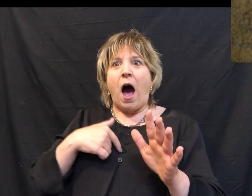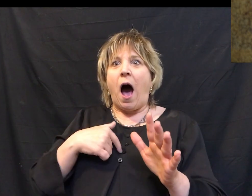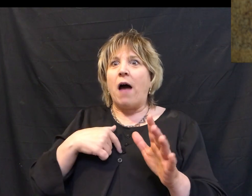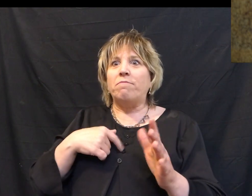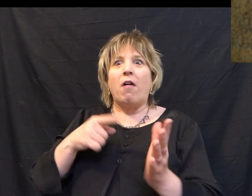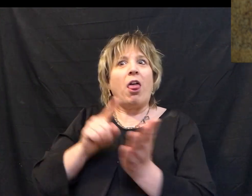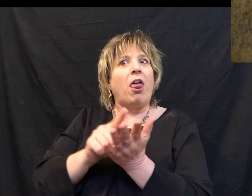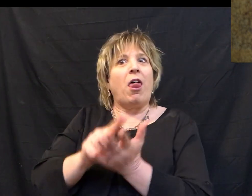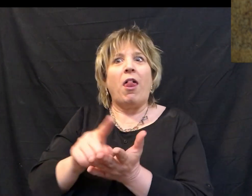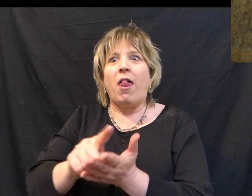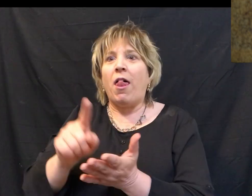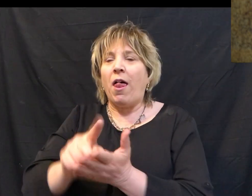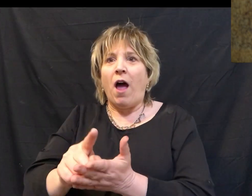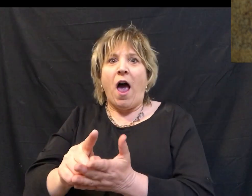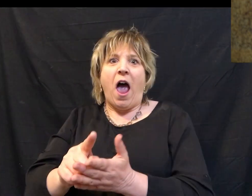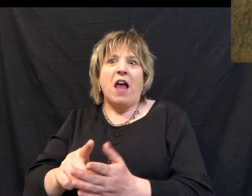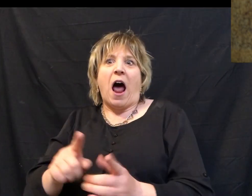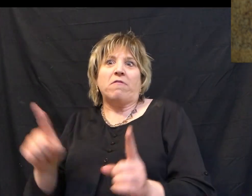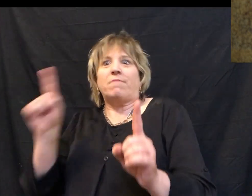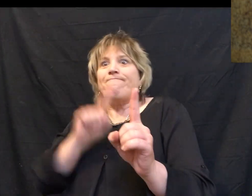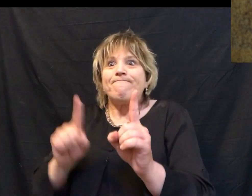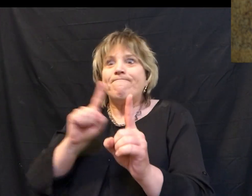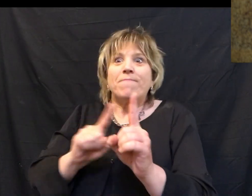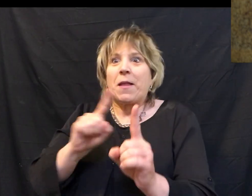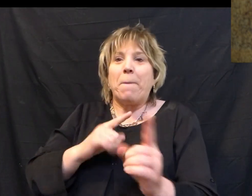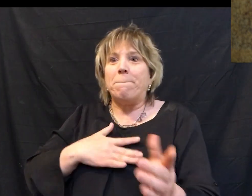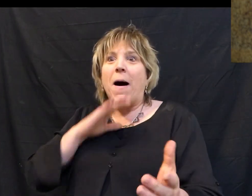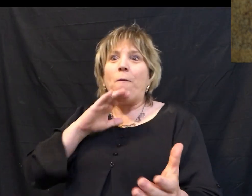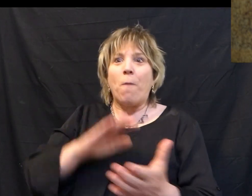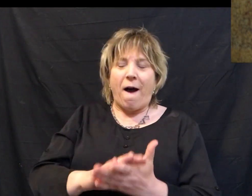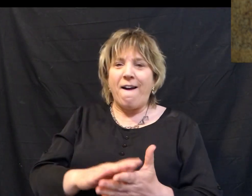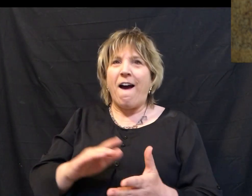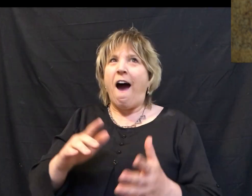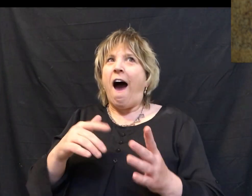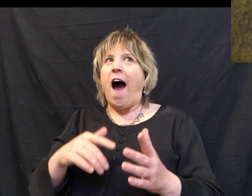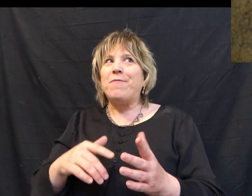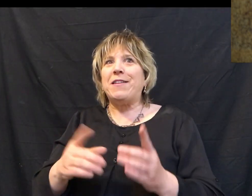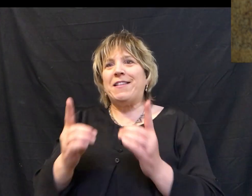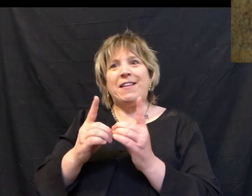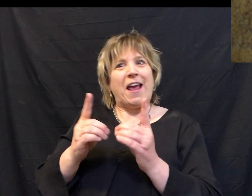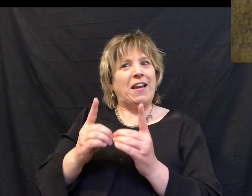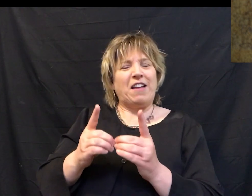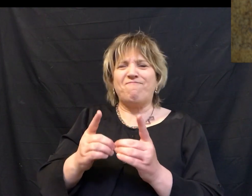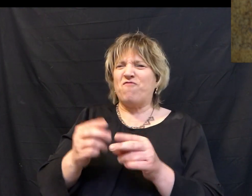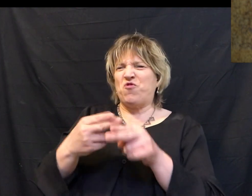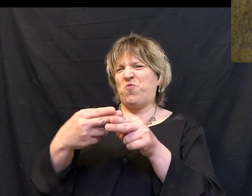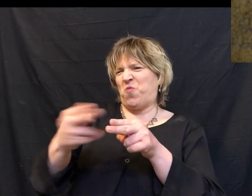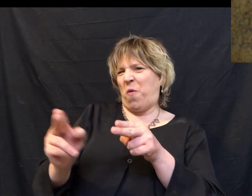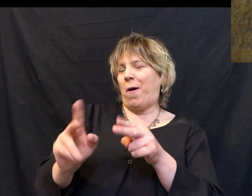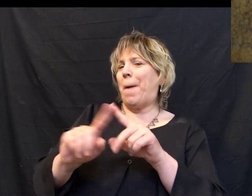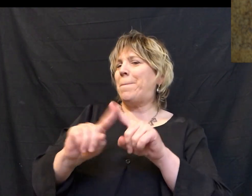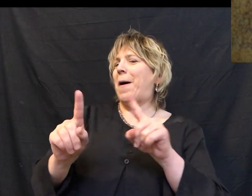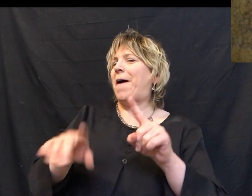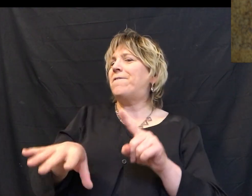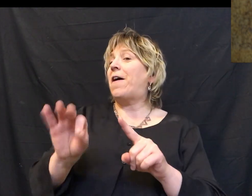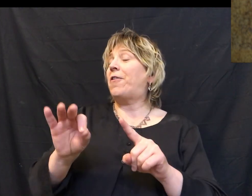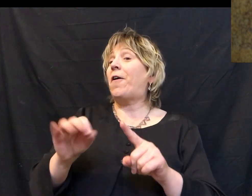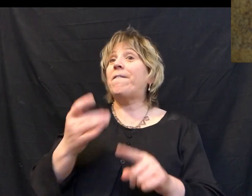I had I had fallen in love and I was pursuing my wife. I remember we'd been dating just a short time and I